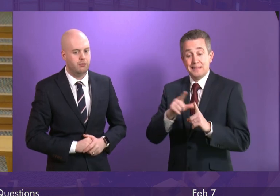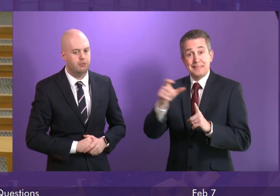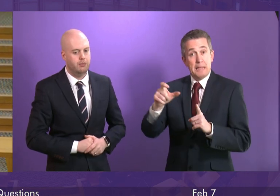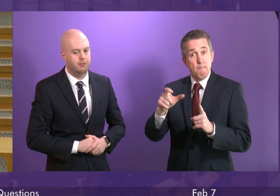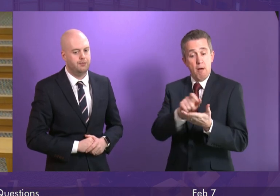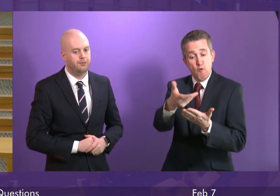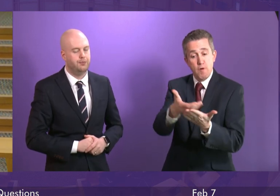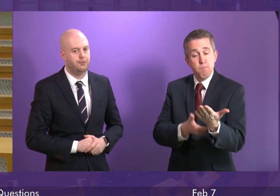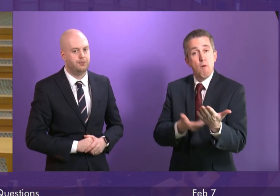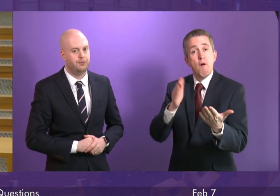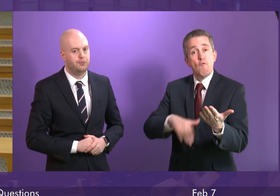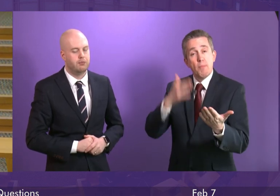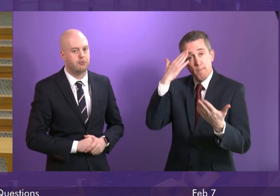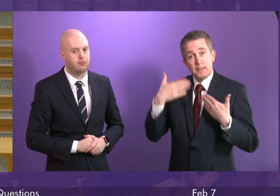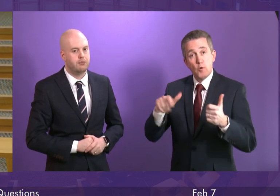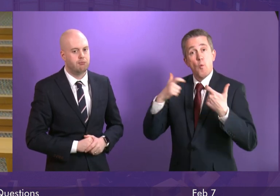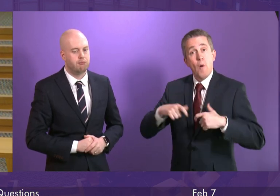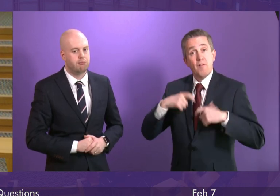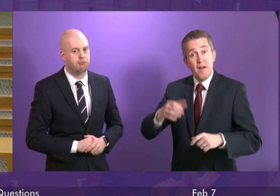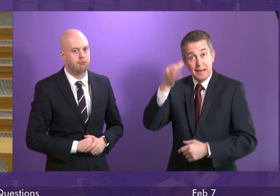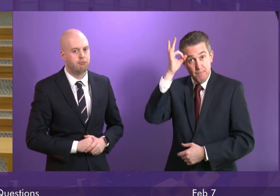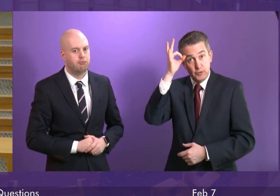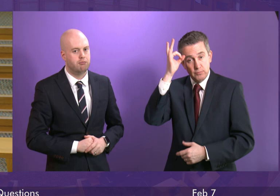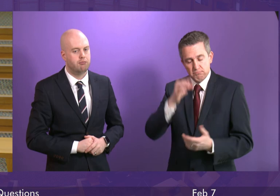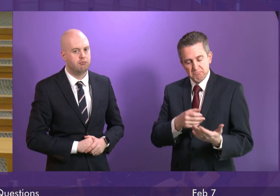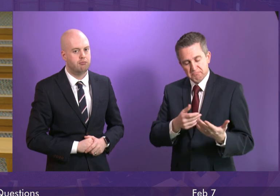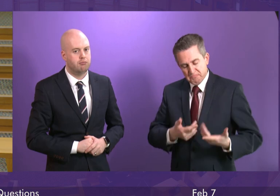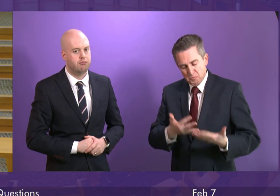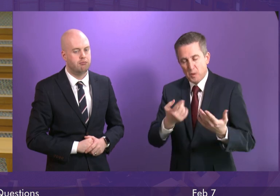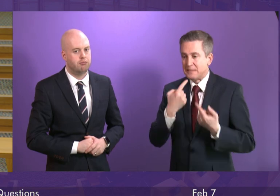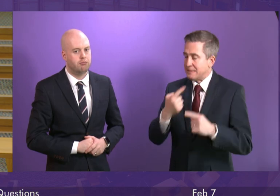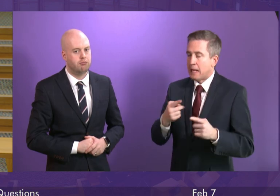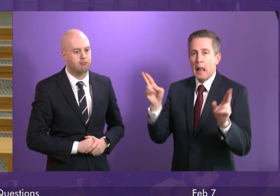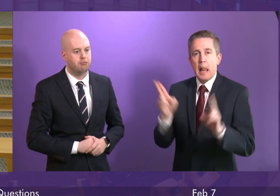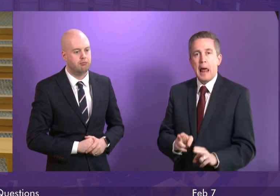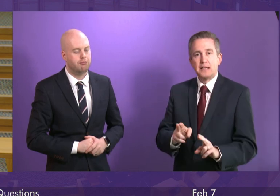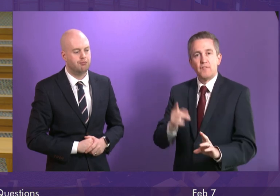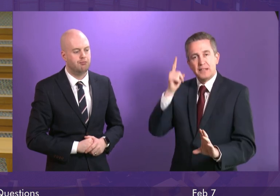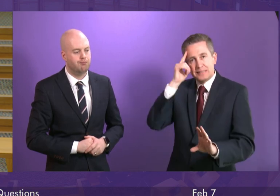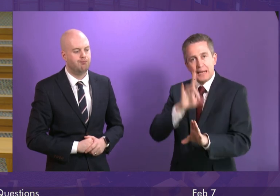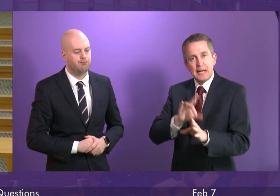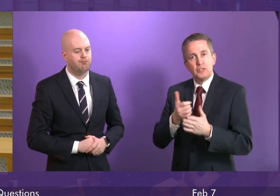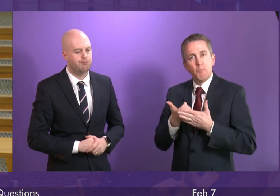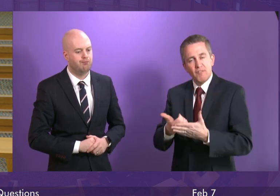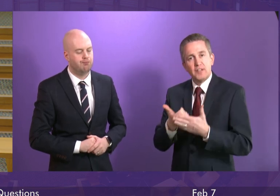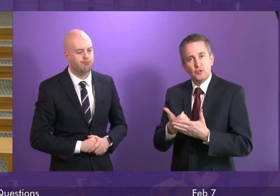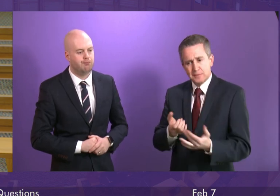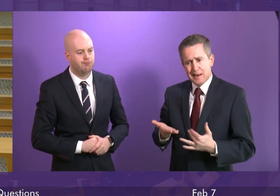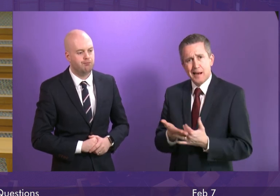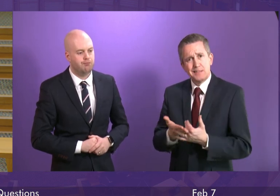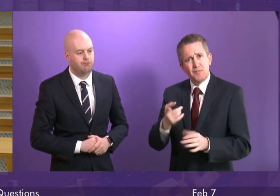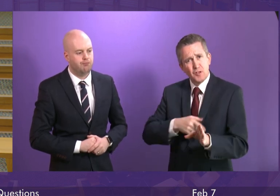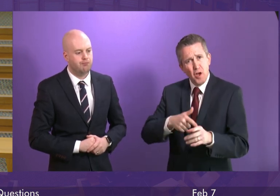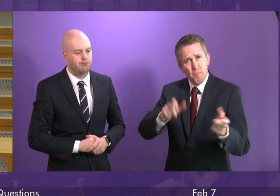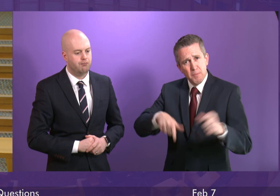December the Mental Welfare Commission raised concerns about the lack of intensive psychiatric provision for young people noting that